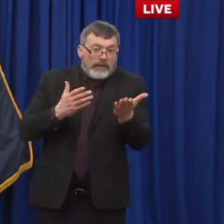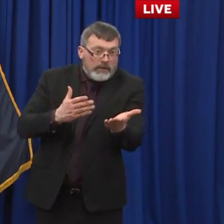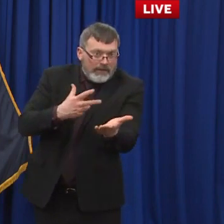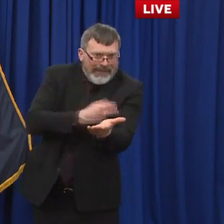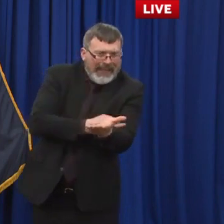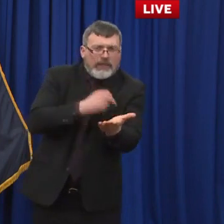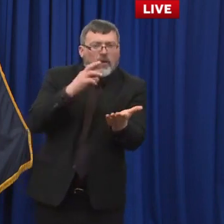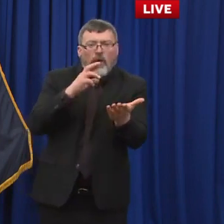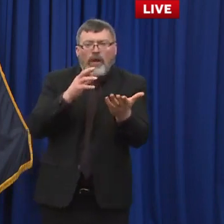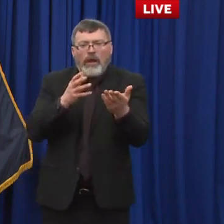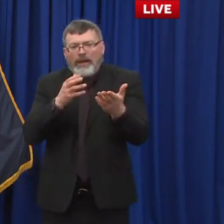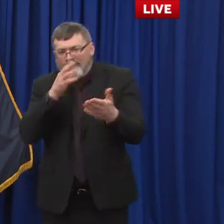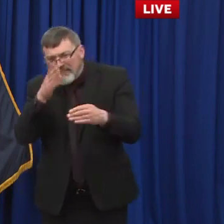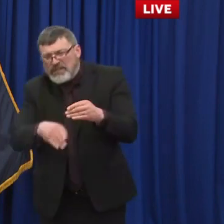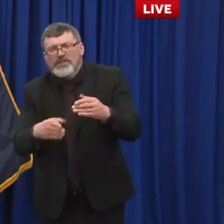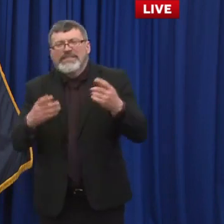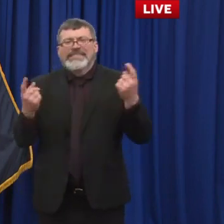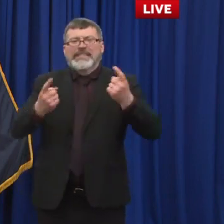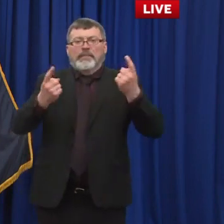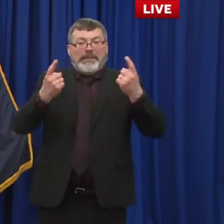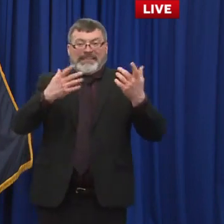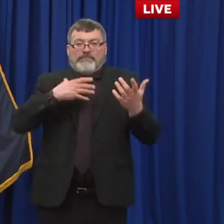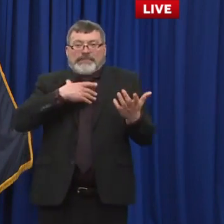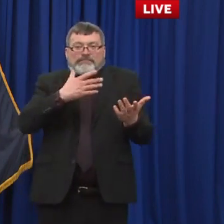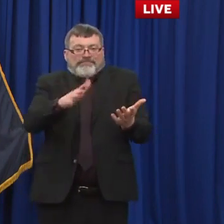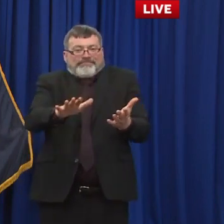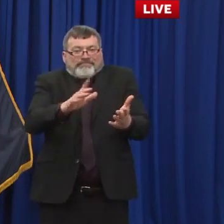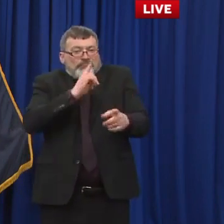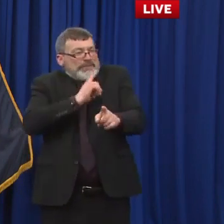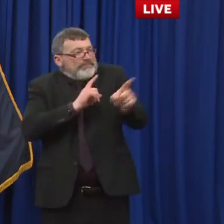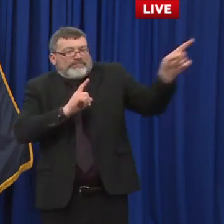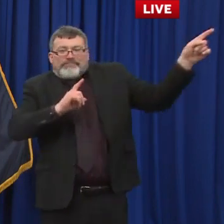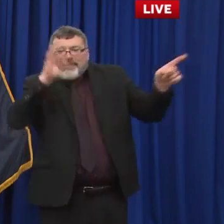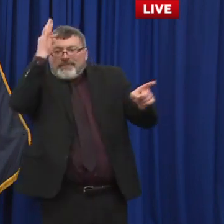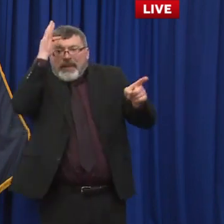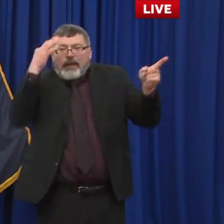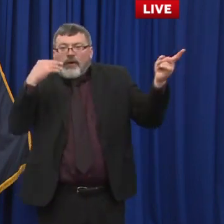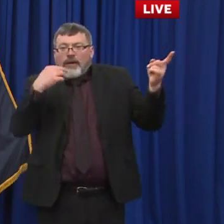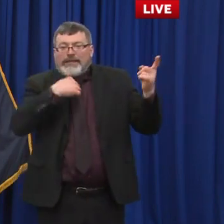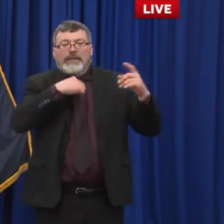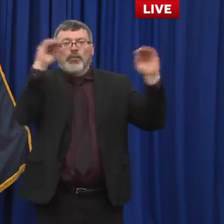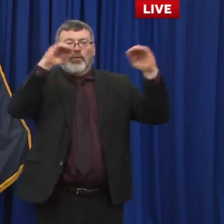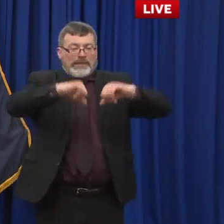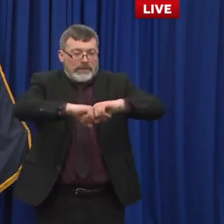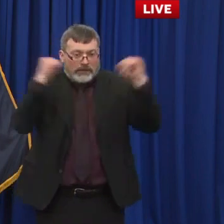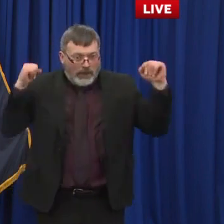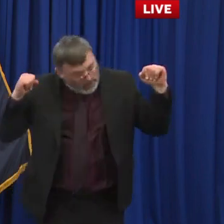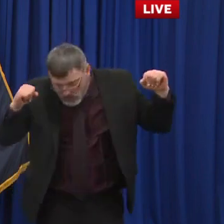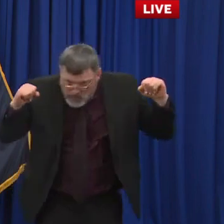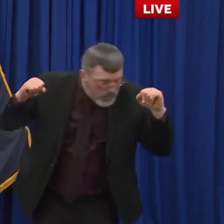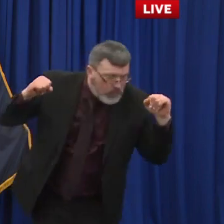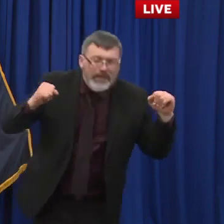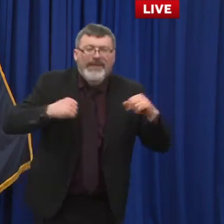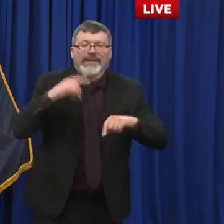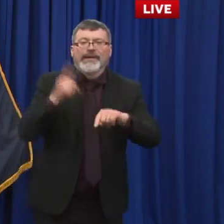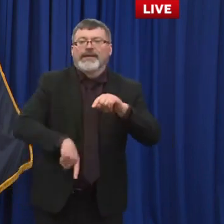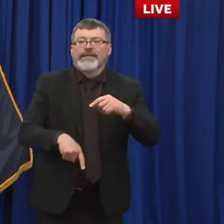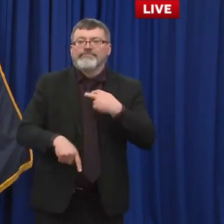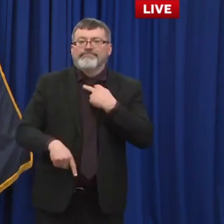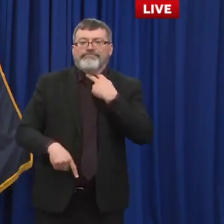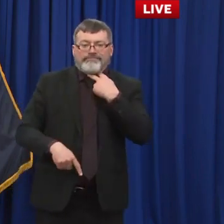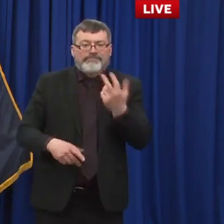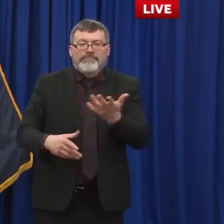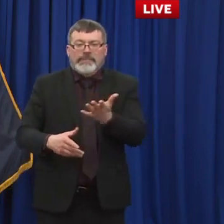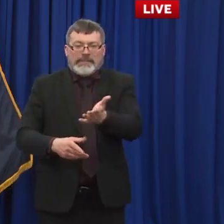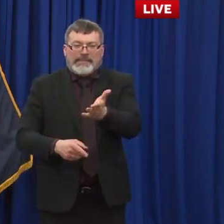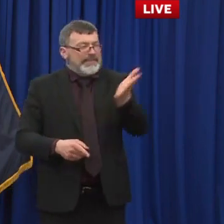to that because it's it's not our system. It's the Federal Bureau of Prisons that handles that. They do things very differently in the Federal Bureau of Prisons than the New Hampshire prison